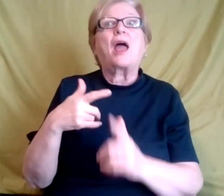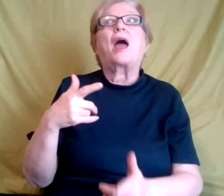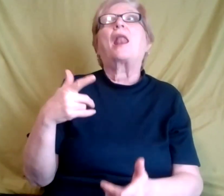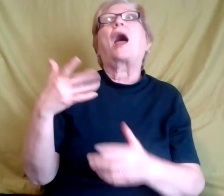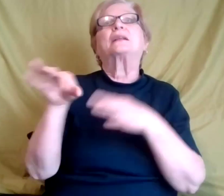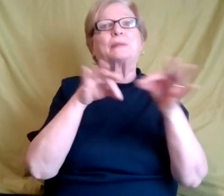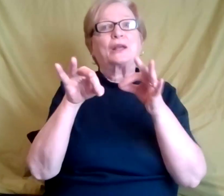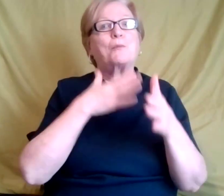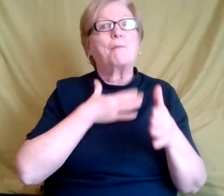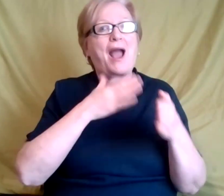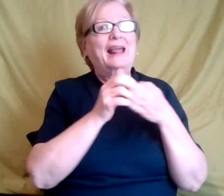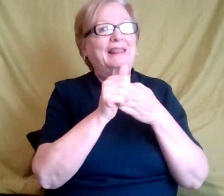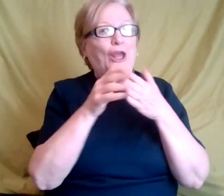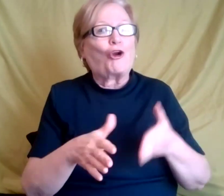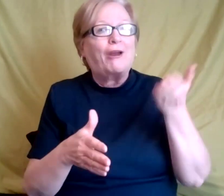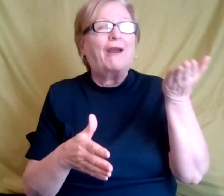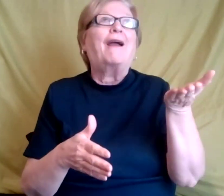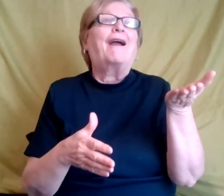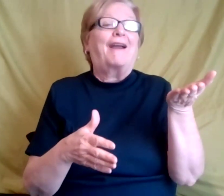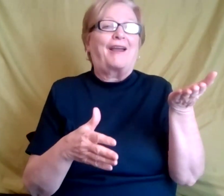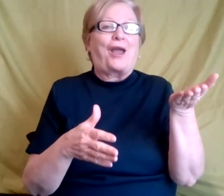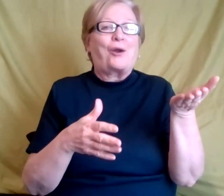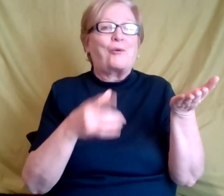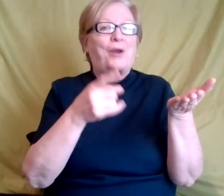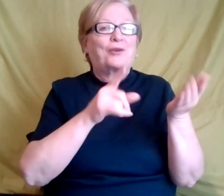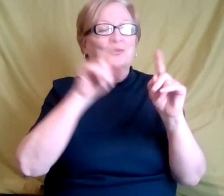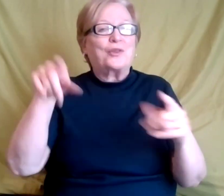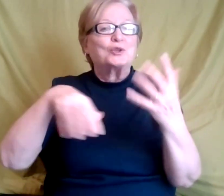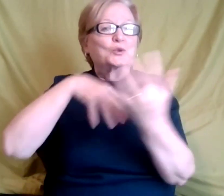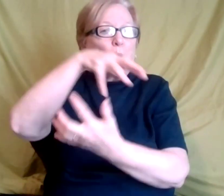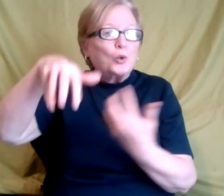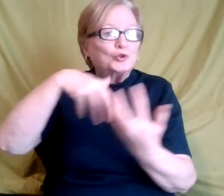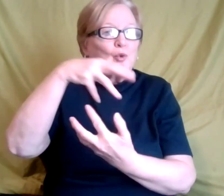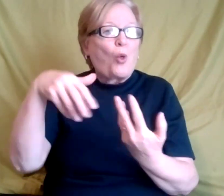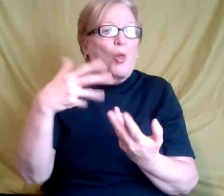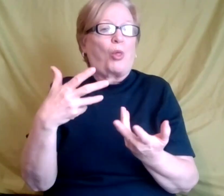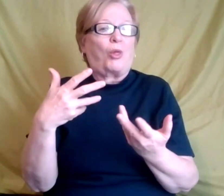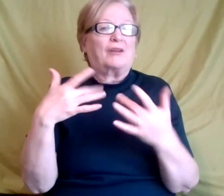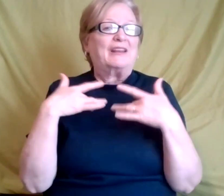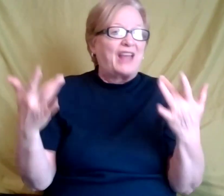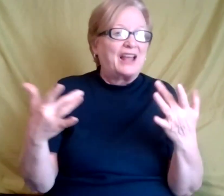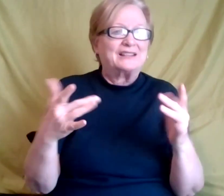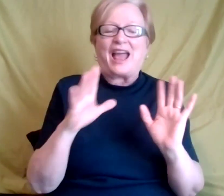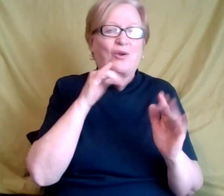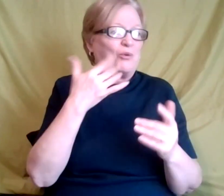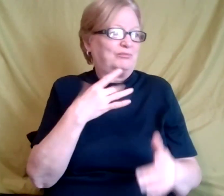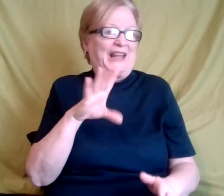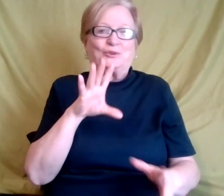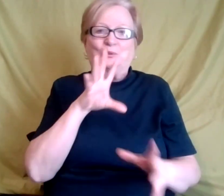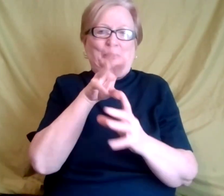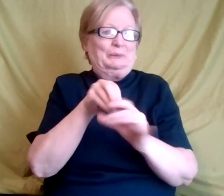leader that, you know, when it comes to doing the social thing, you know, don't really like doing that. And,